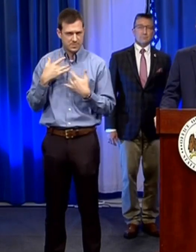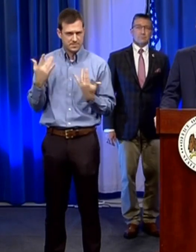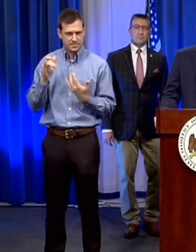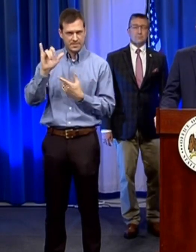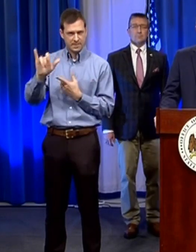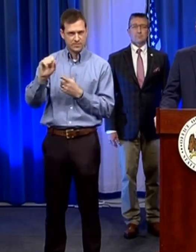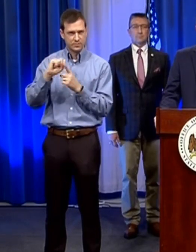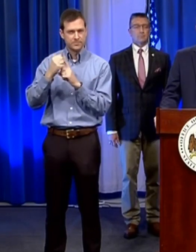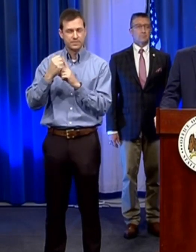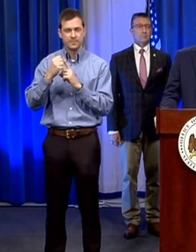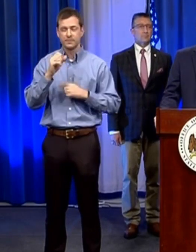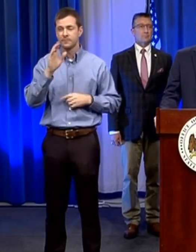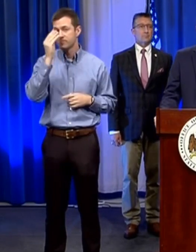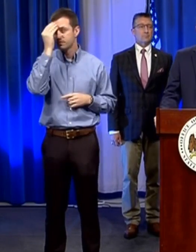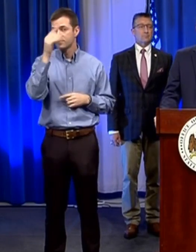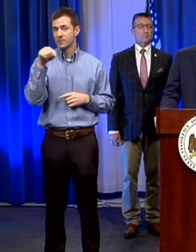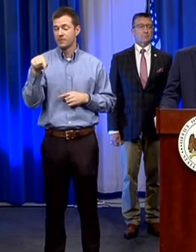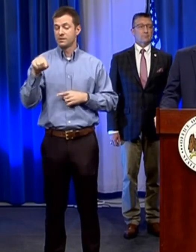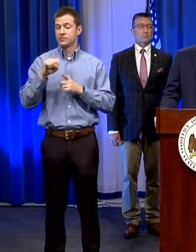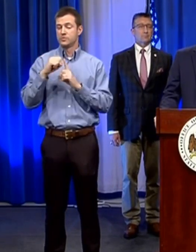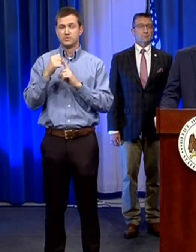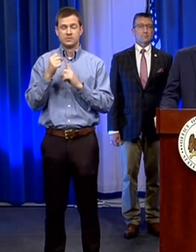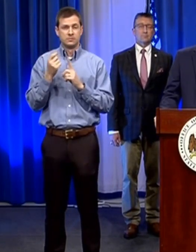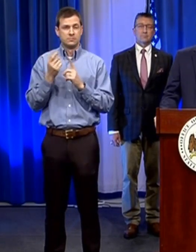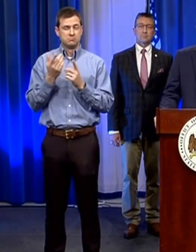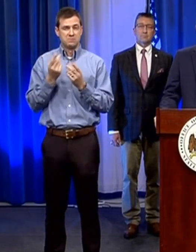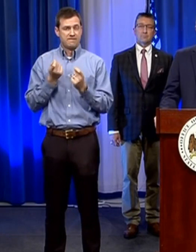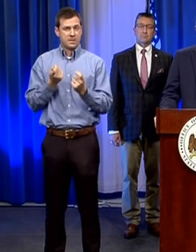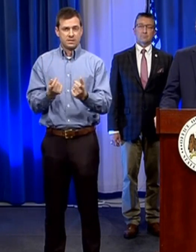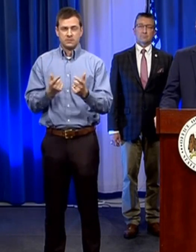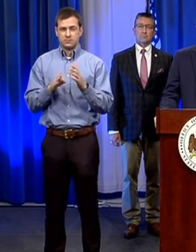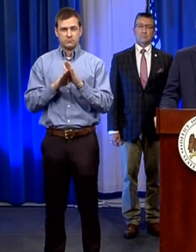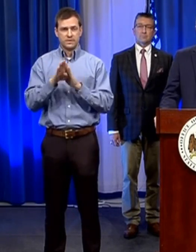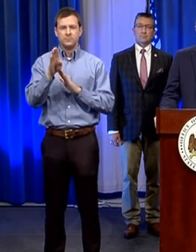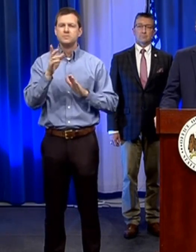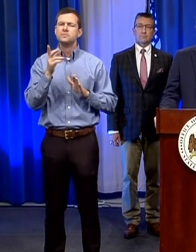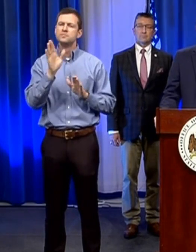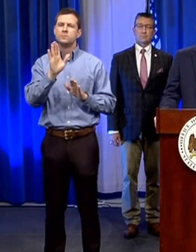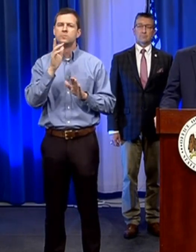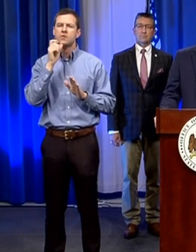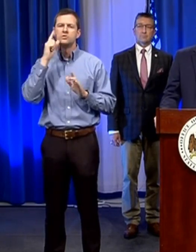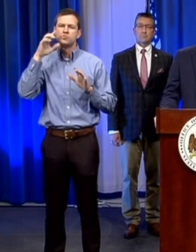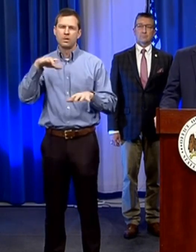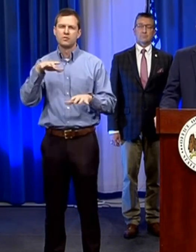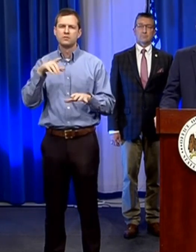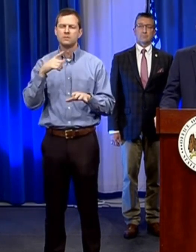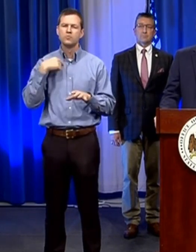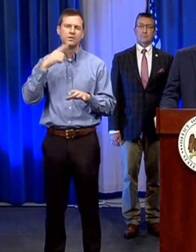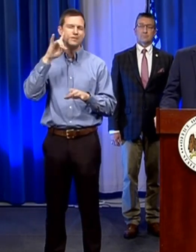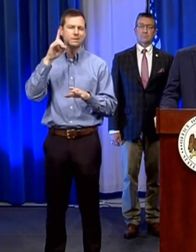i would say that this is a very fast moving situation we're not surprised to have additional cases and we have been expecting this for some time